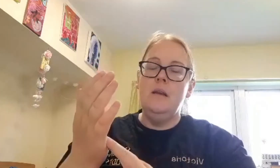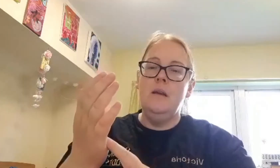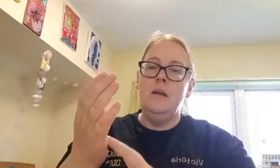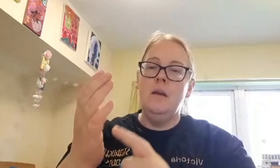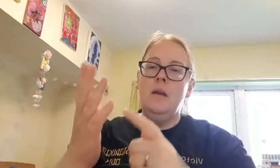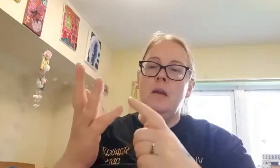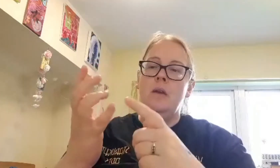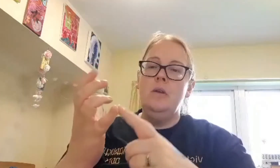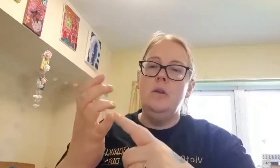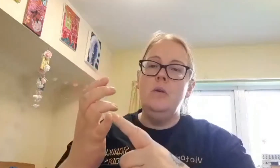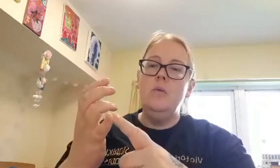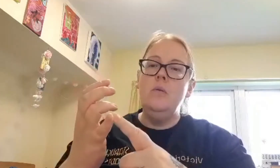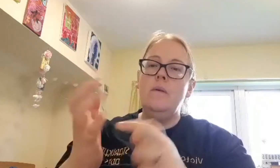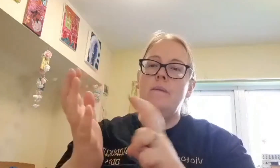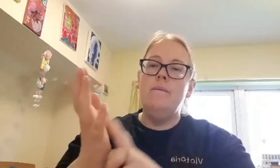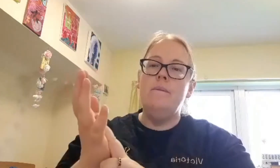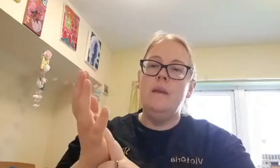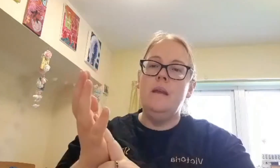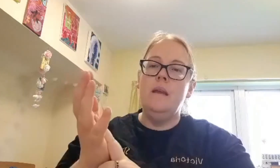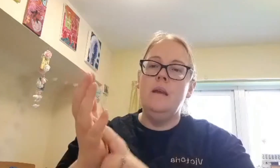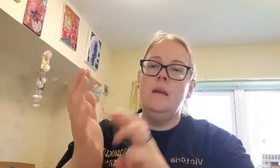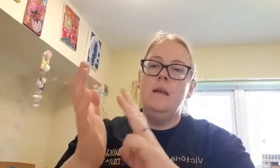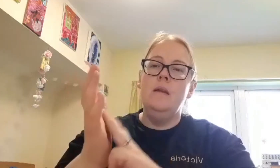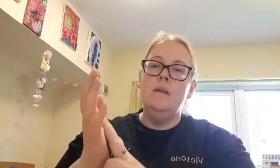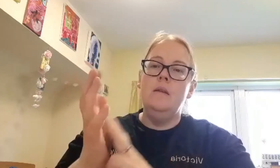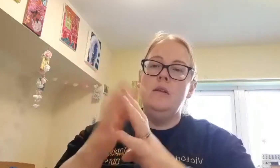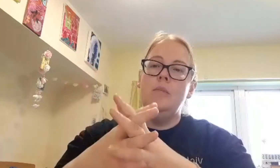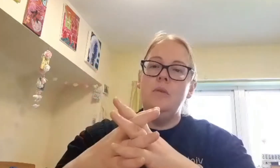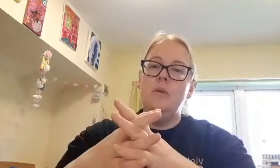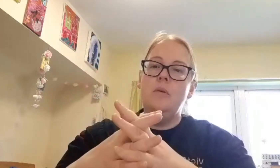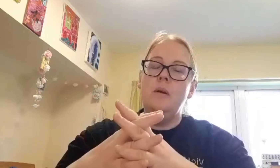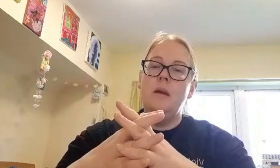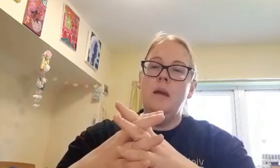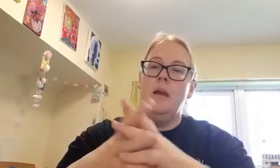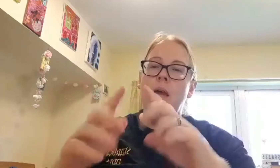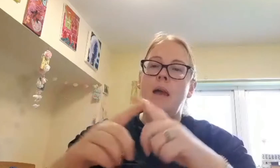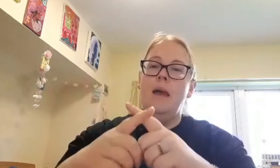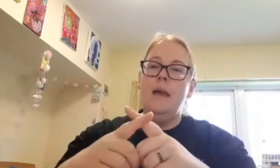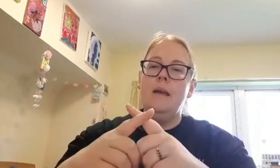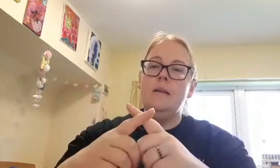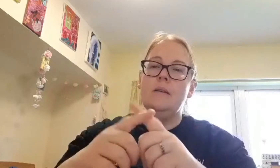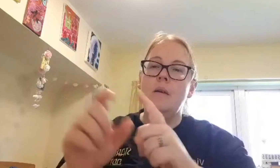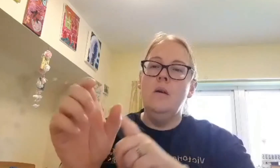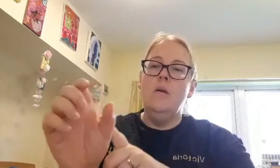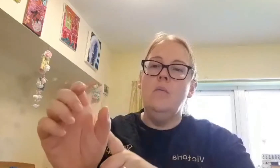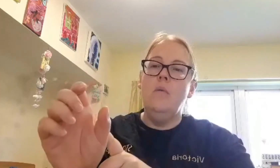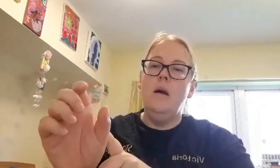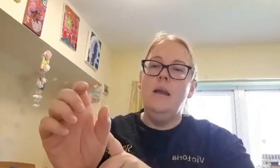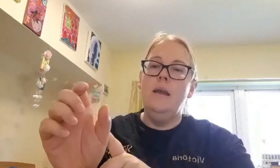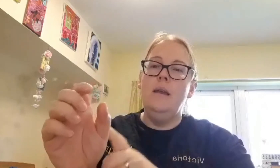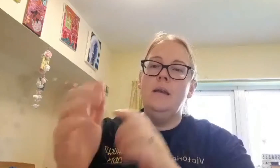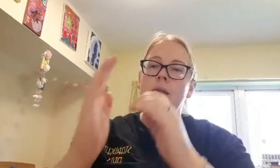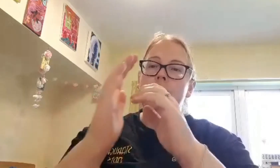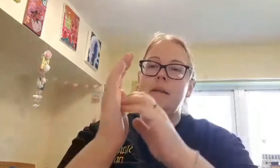U, B, W, X, Y, Z